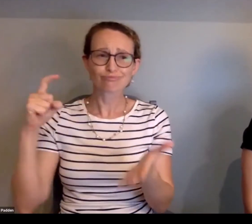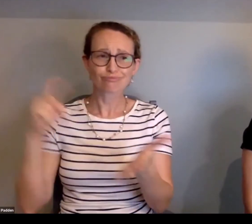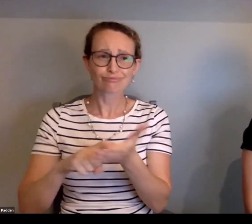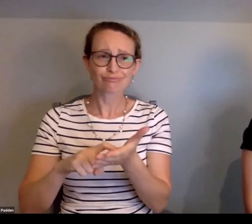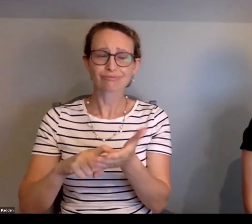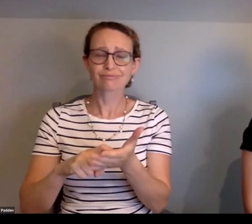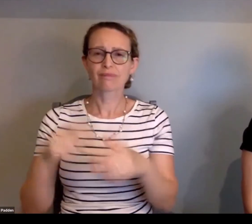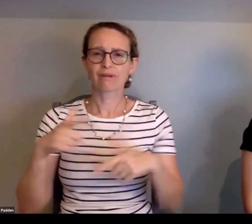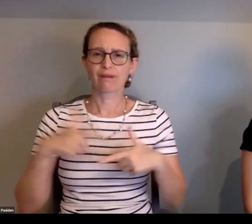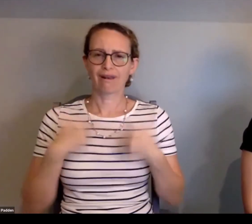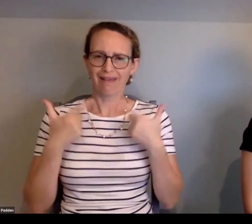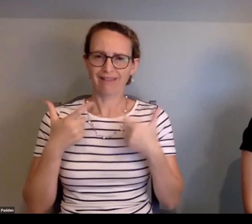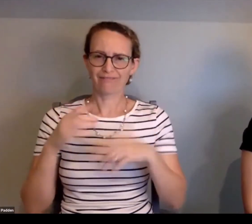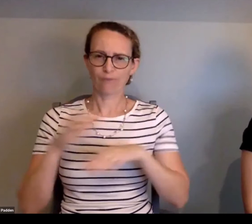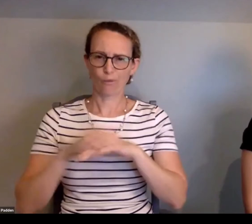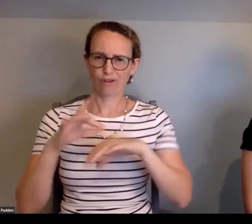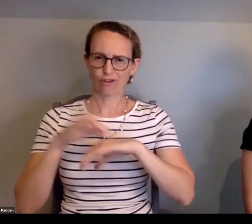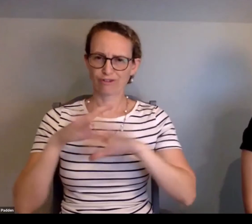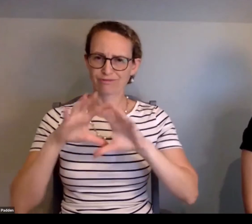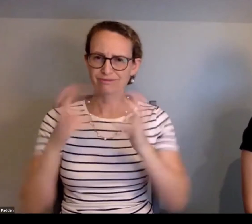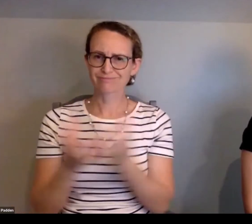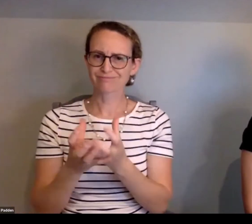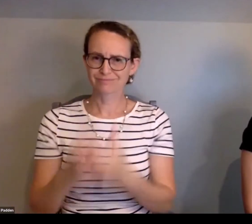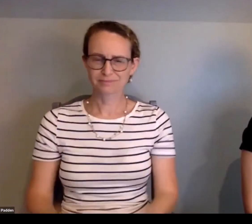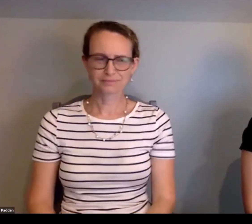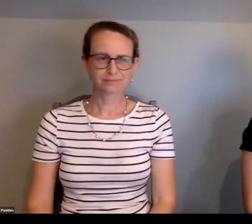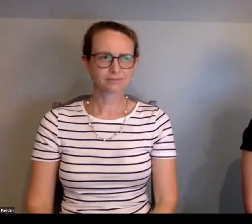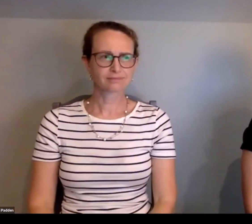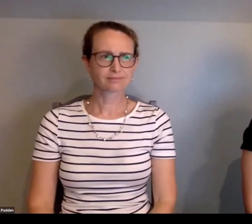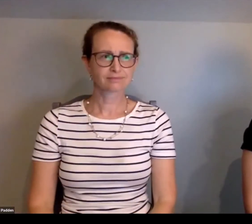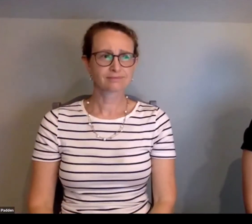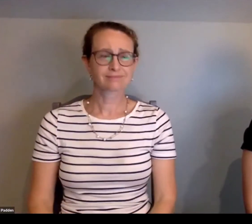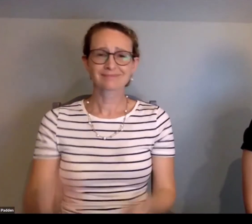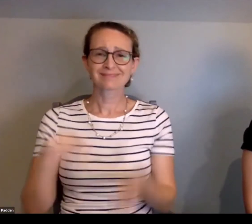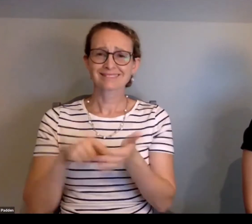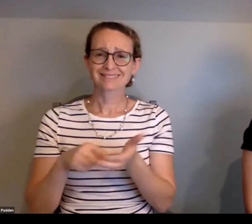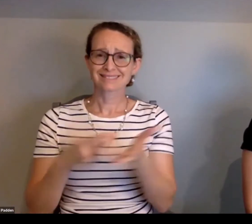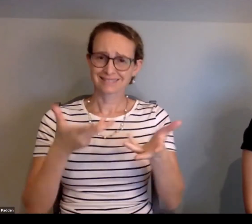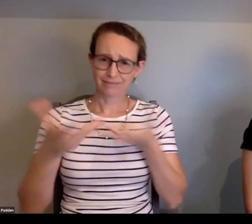This prayer is to recognize and affirm life on earth.